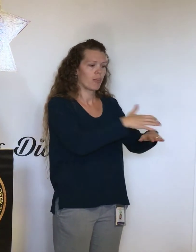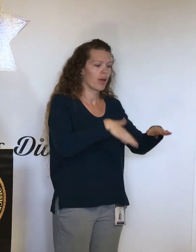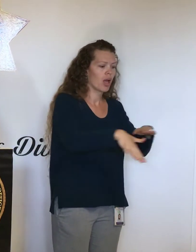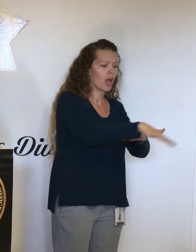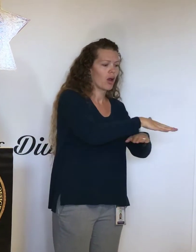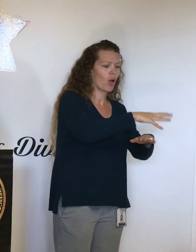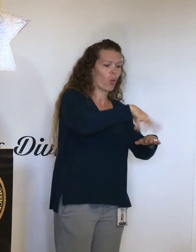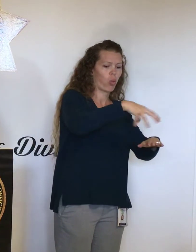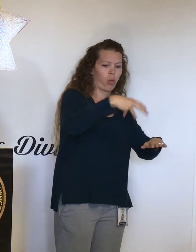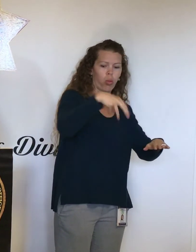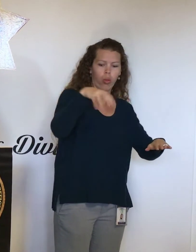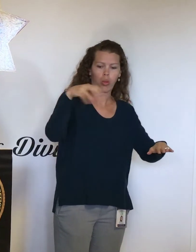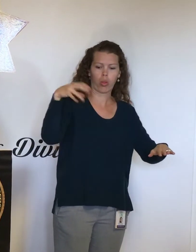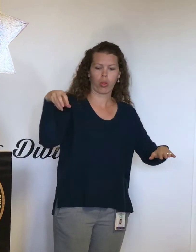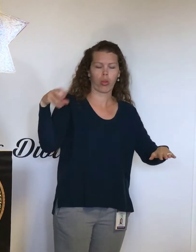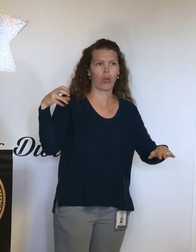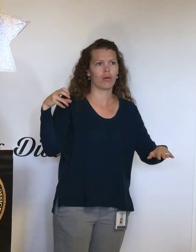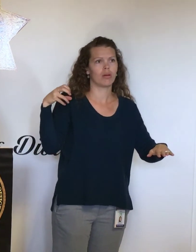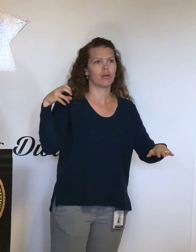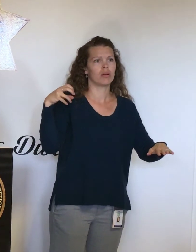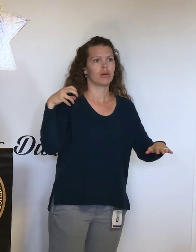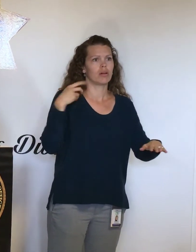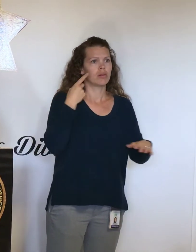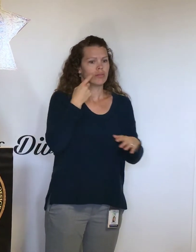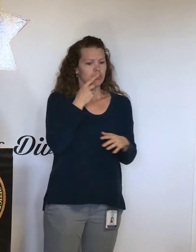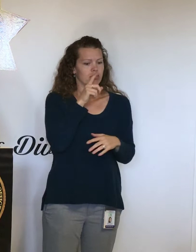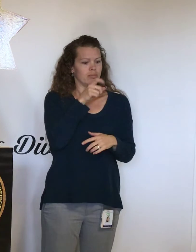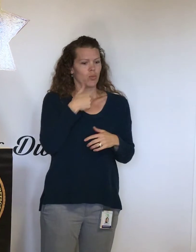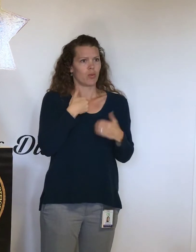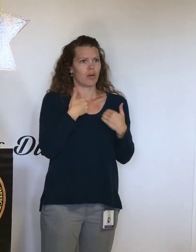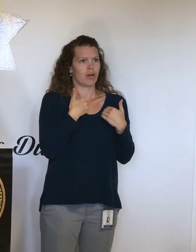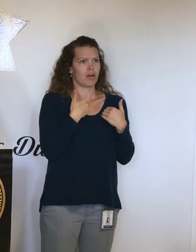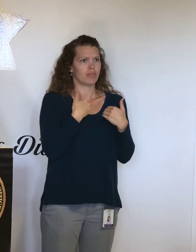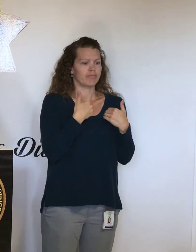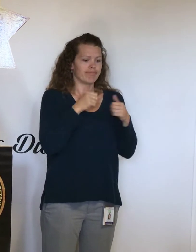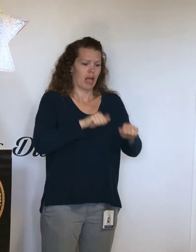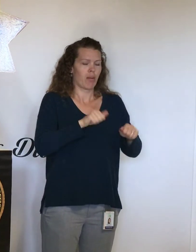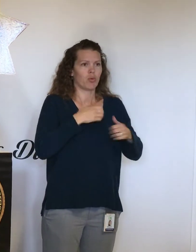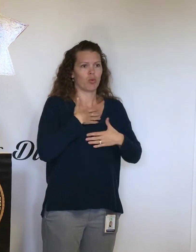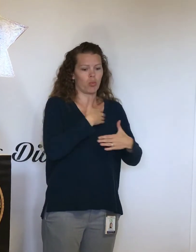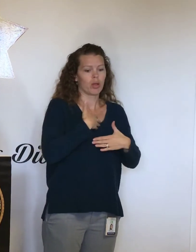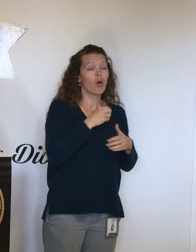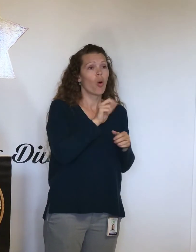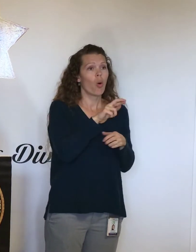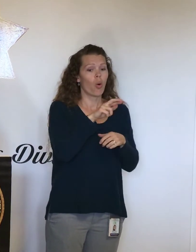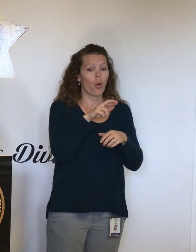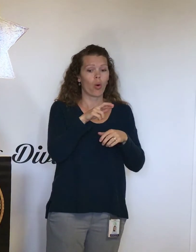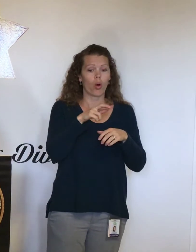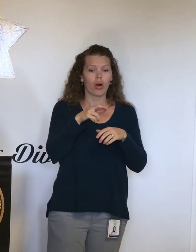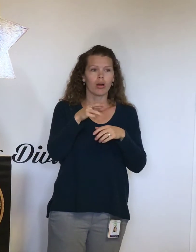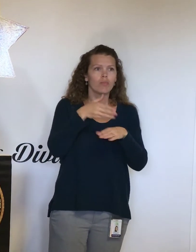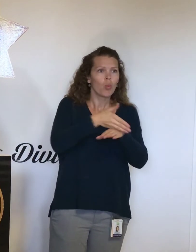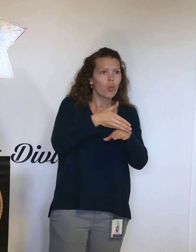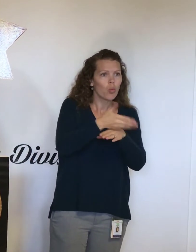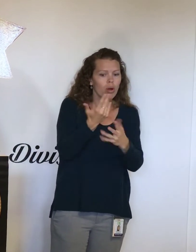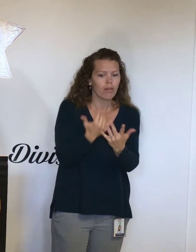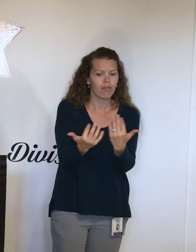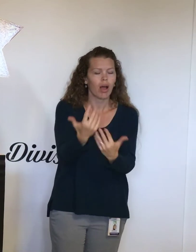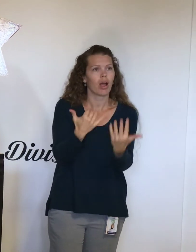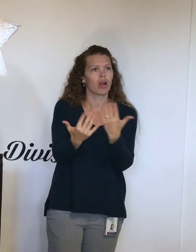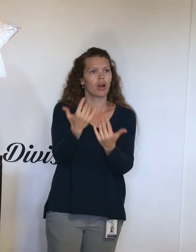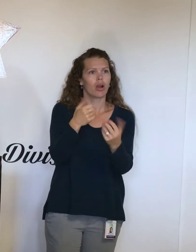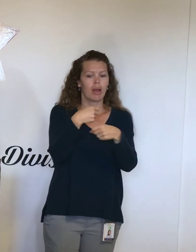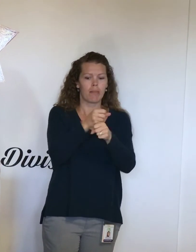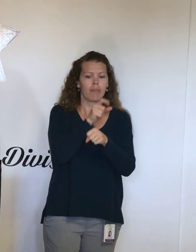monoxide become an issue. And you're using alternative sources of heat, such as wood fuel and whatnot, making sure that